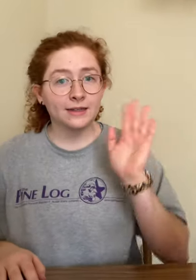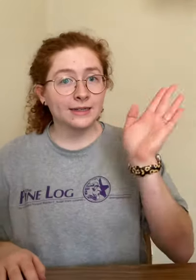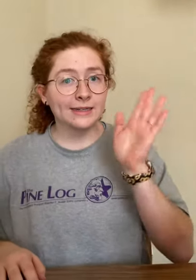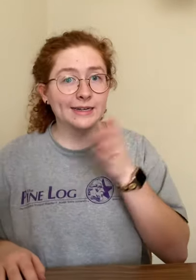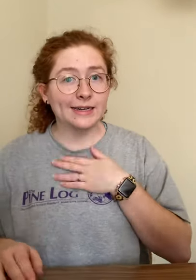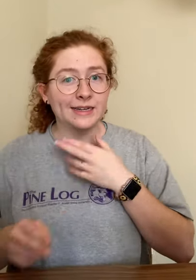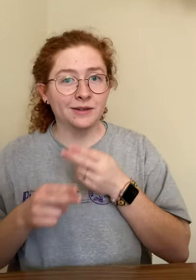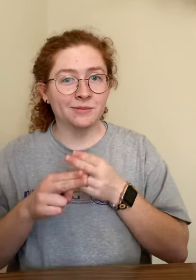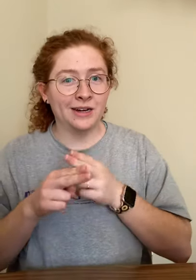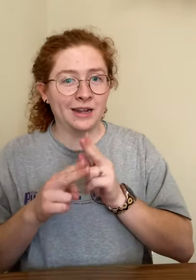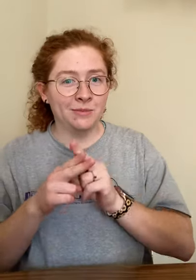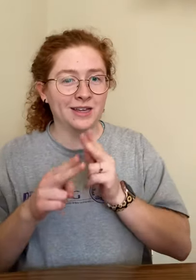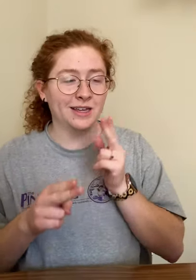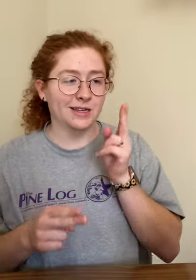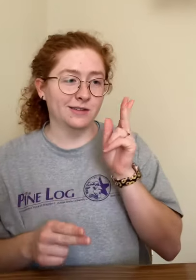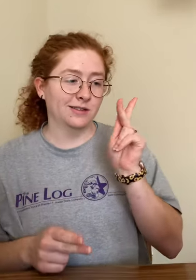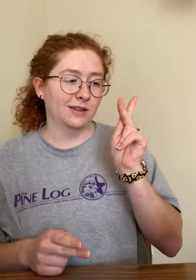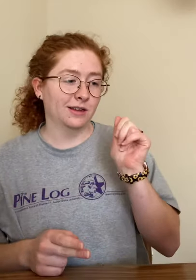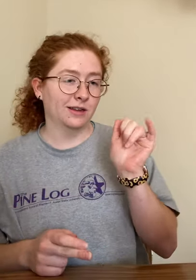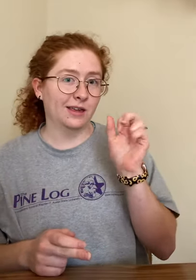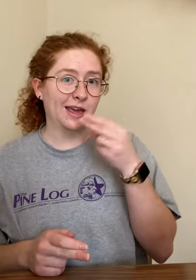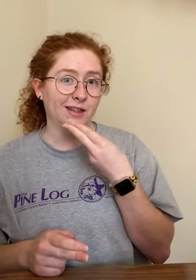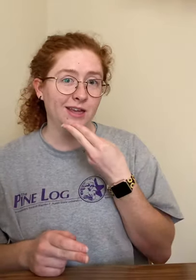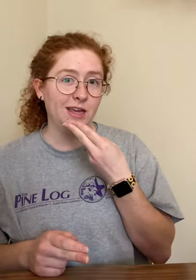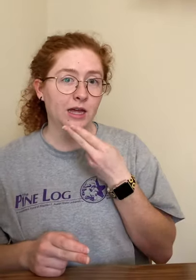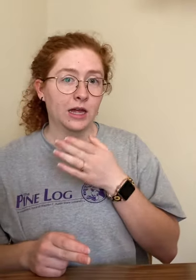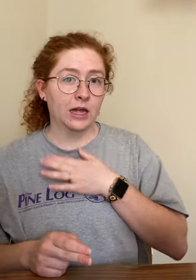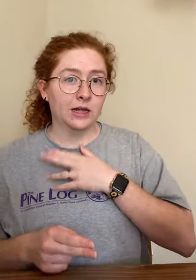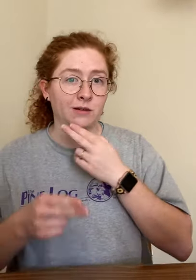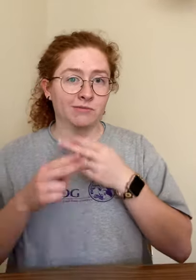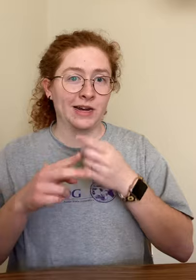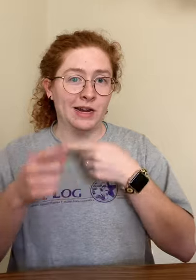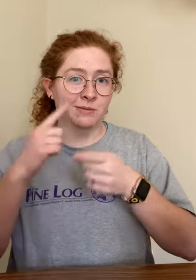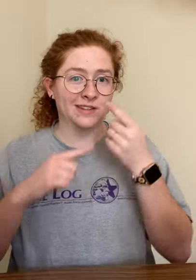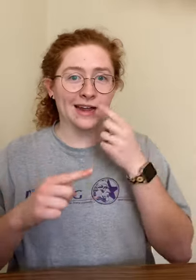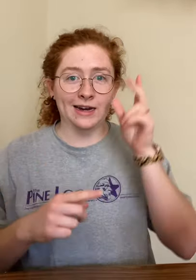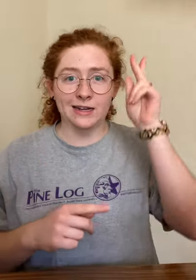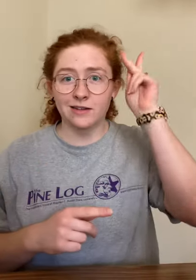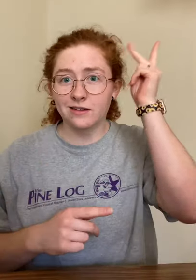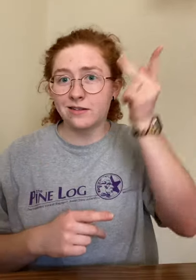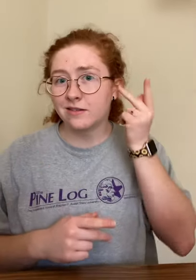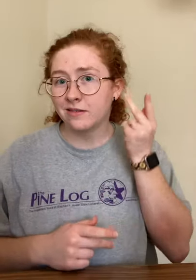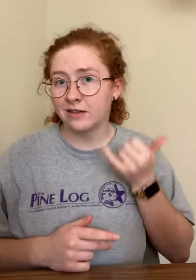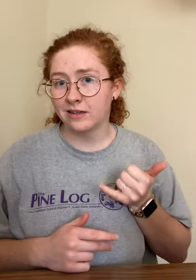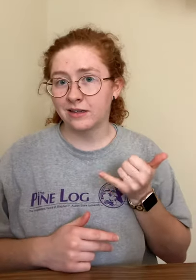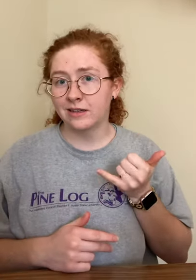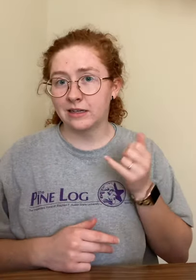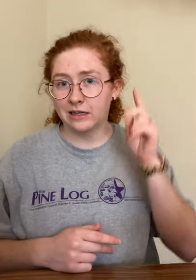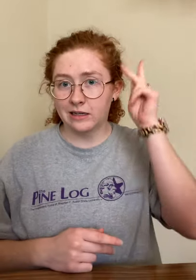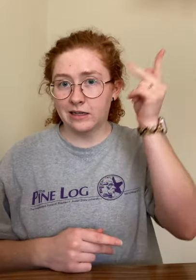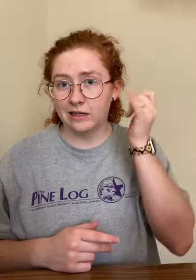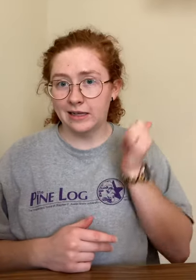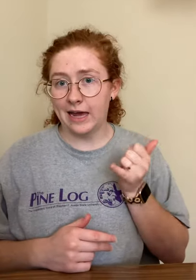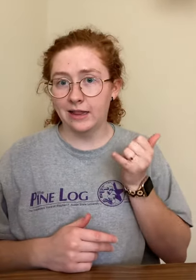Hi, my name is Kaylee. My name sign is Kaylee.